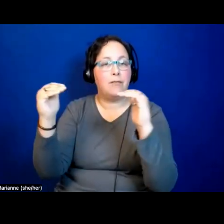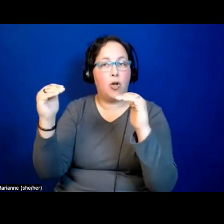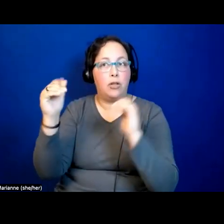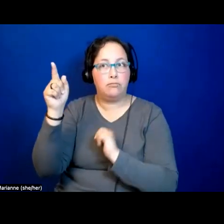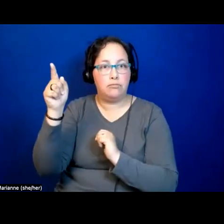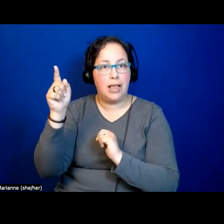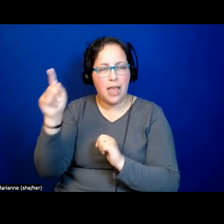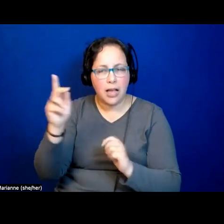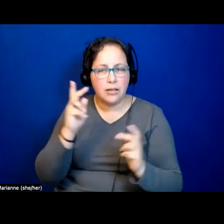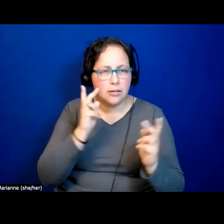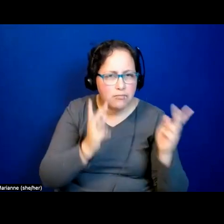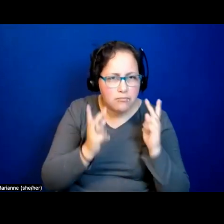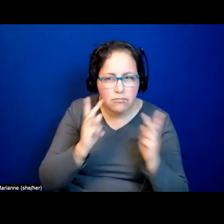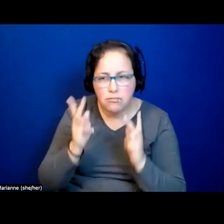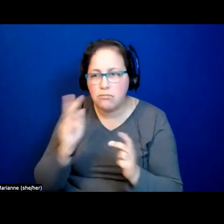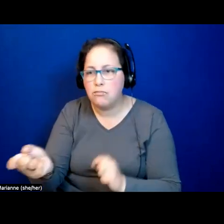and understands